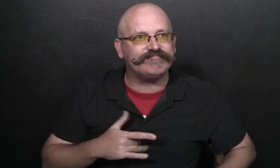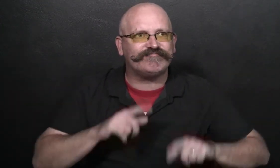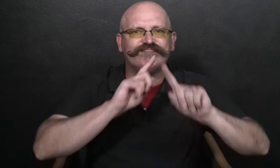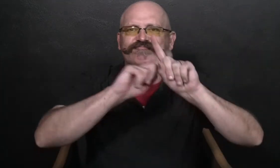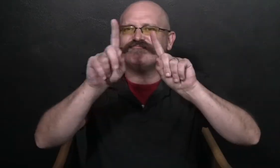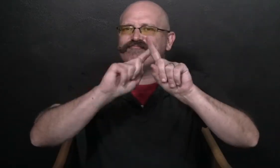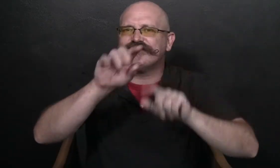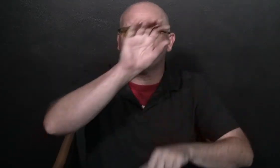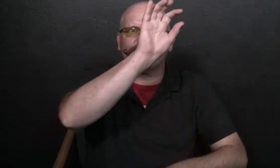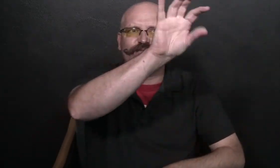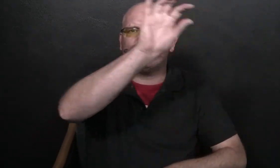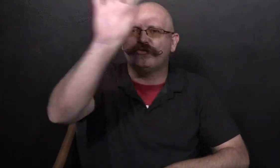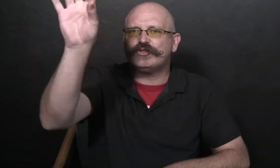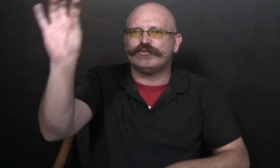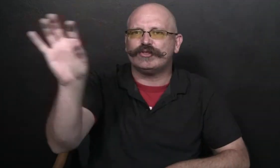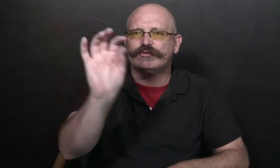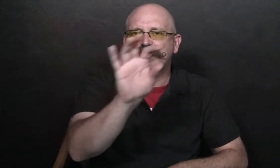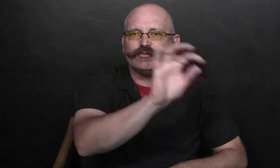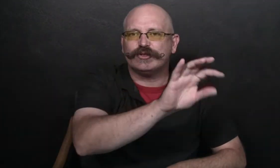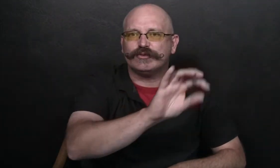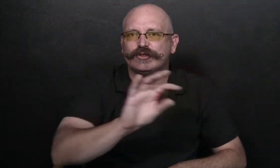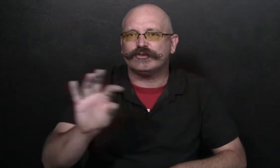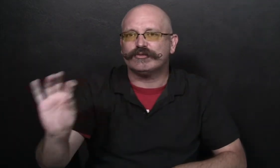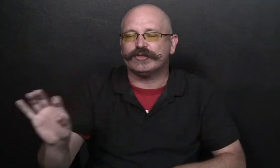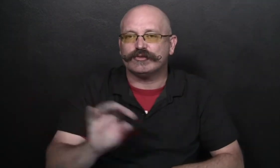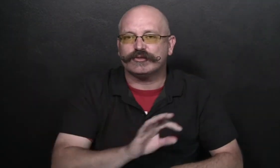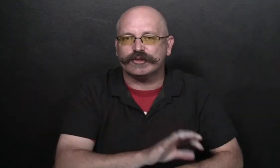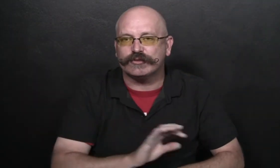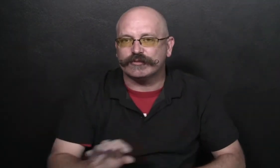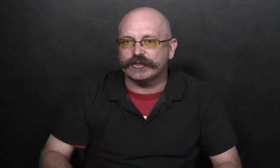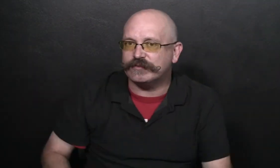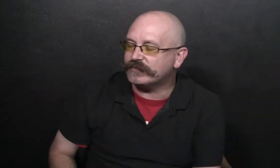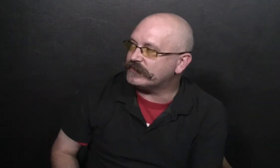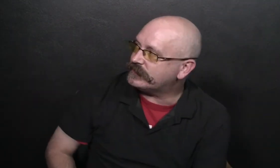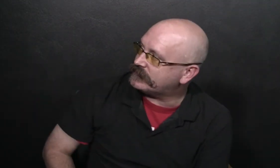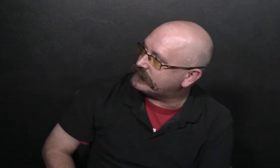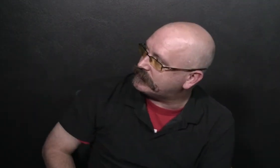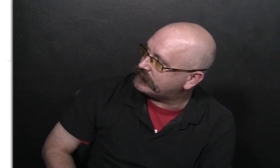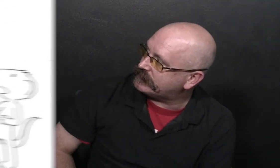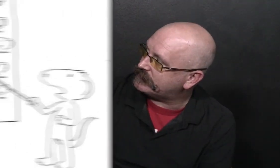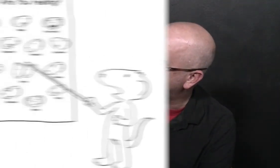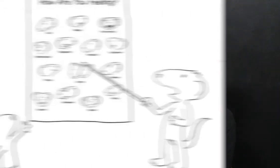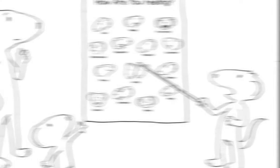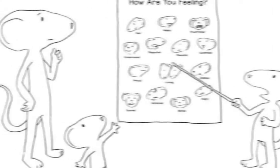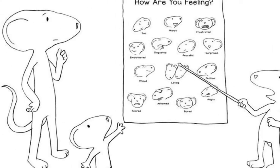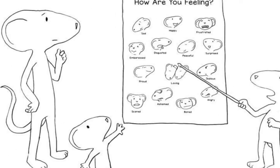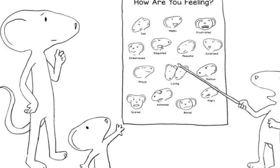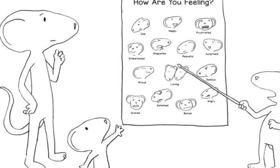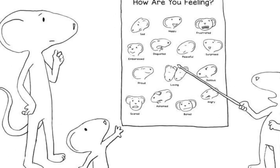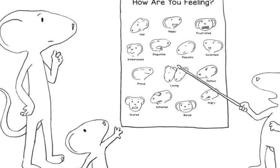They talked about when news. They talked about when to watch the and when to the